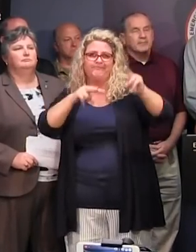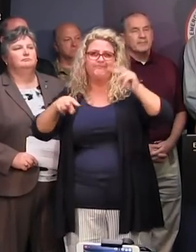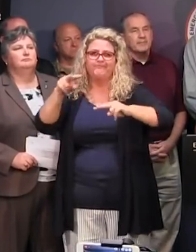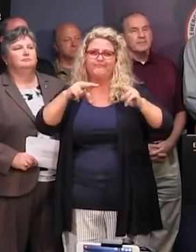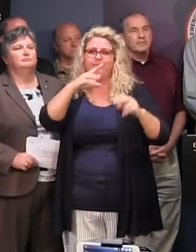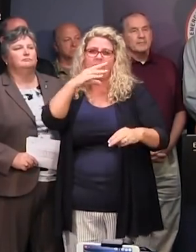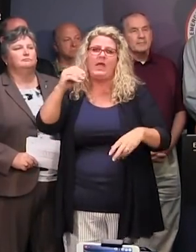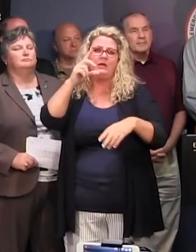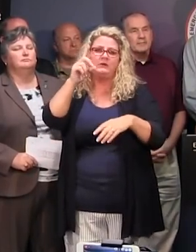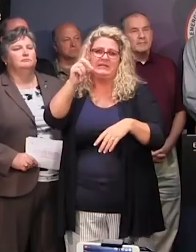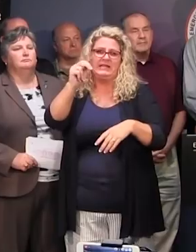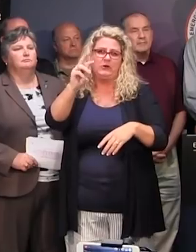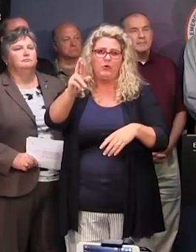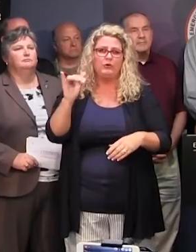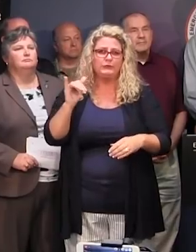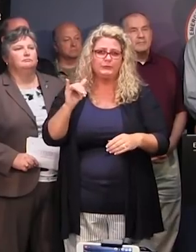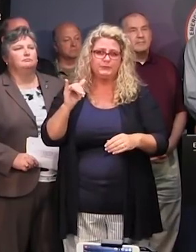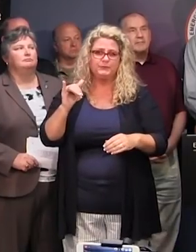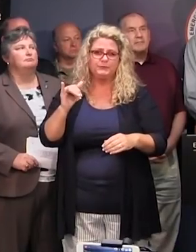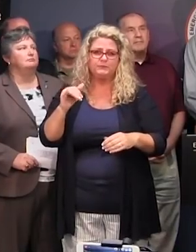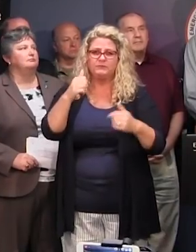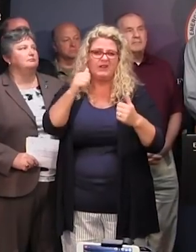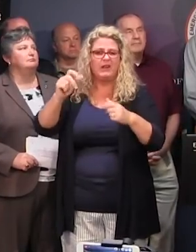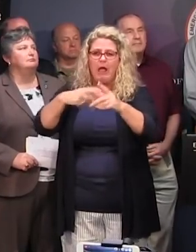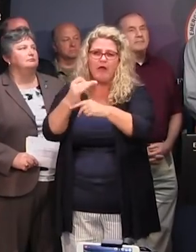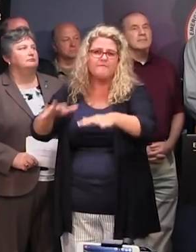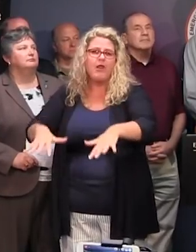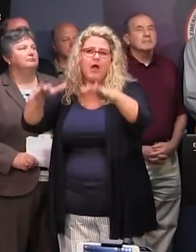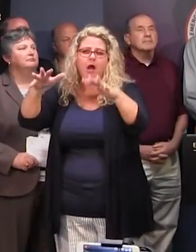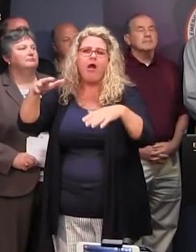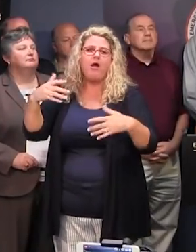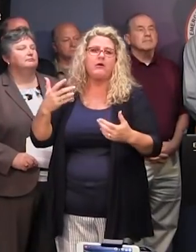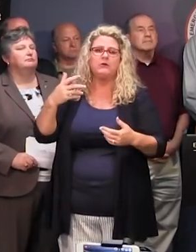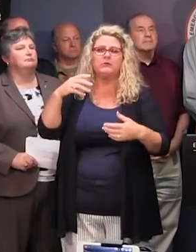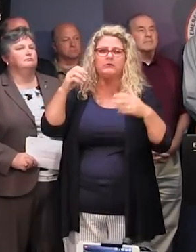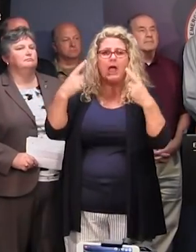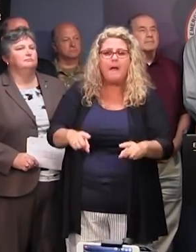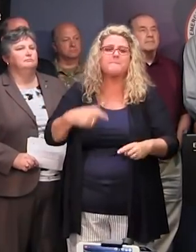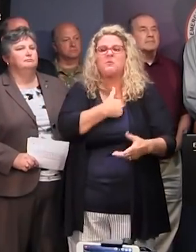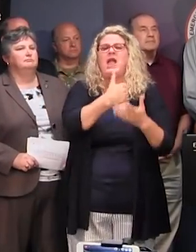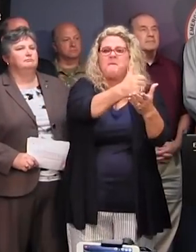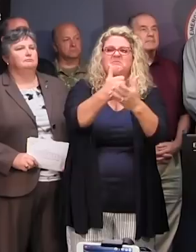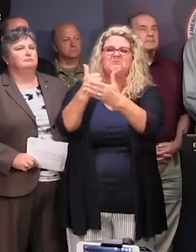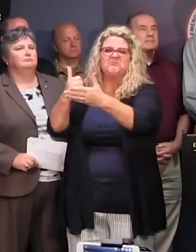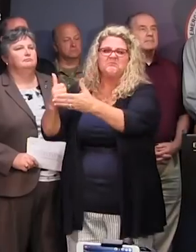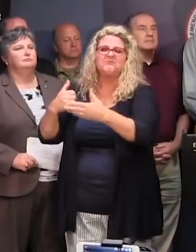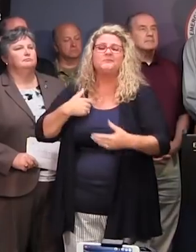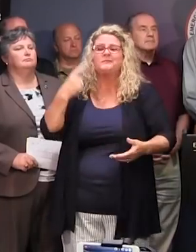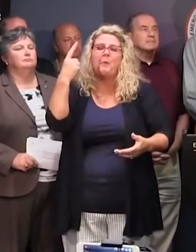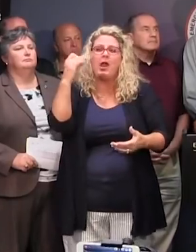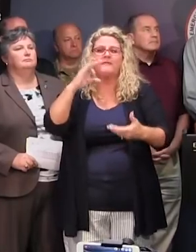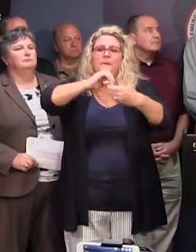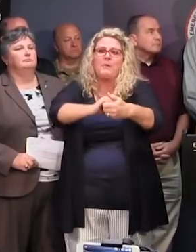as working with Department of Natural Resources with any types of flood situations that may occur. And we're just one of those law enforcement